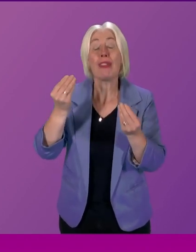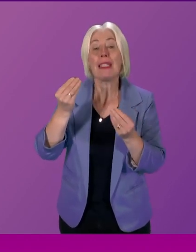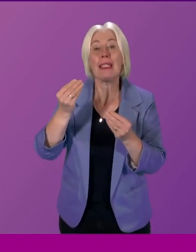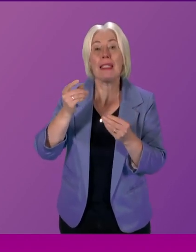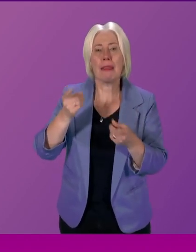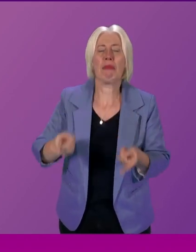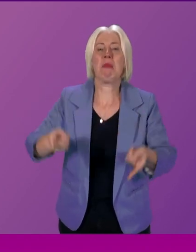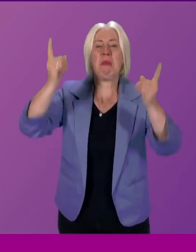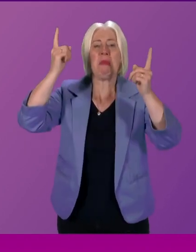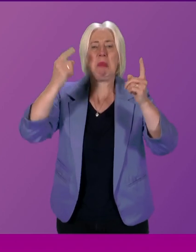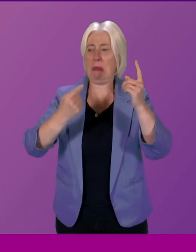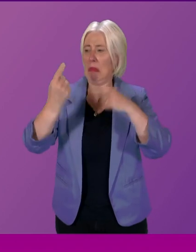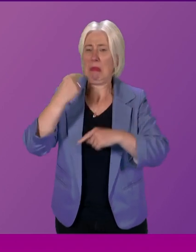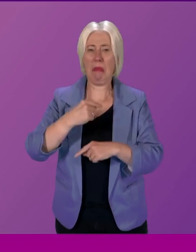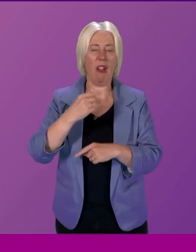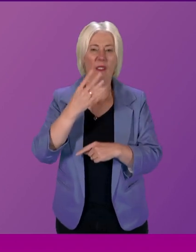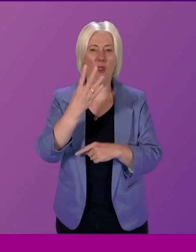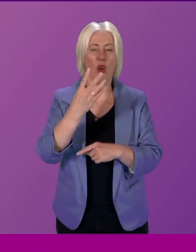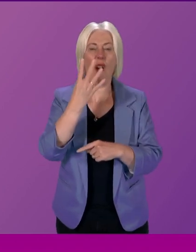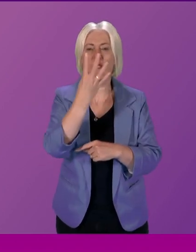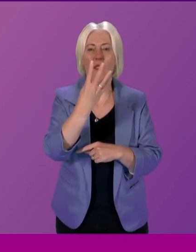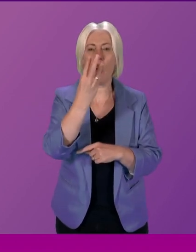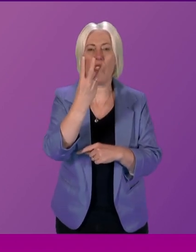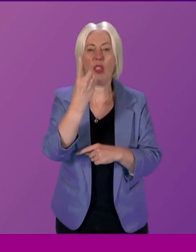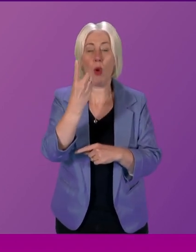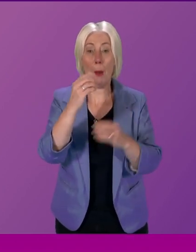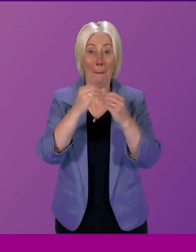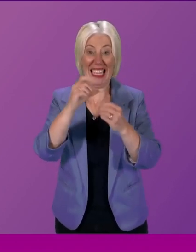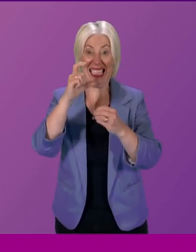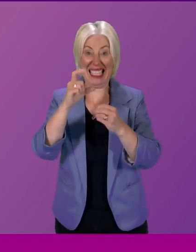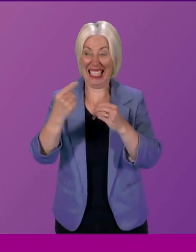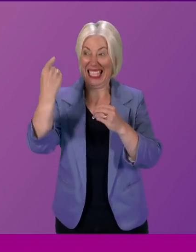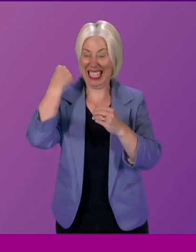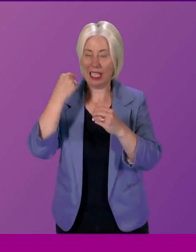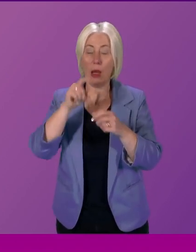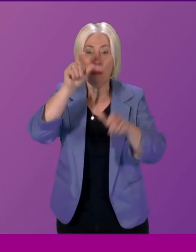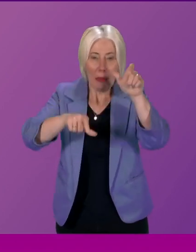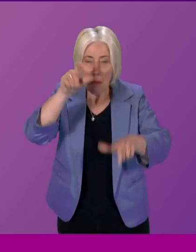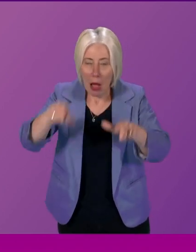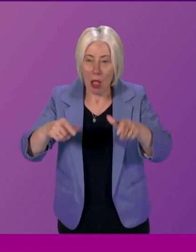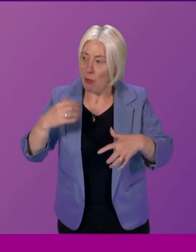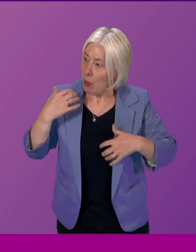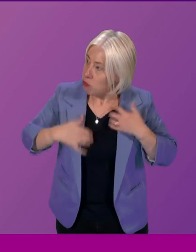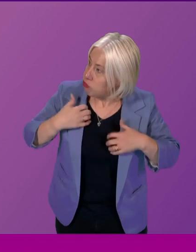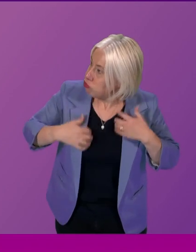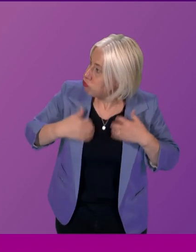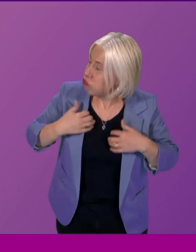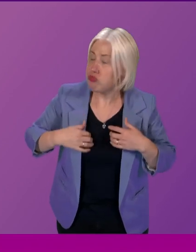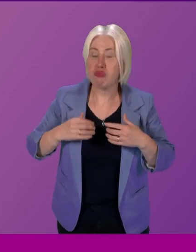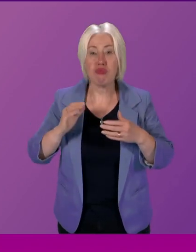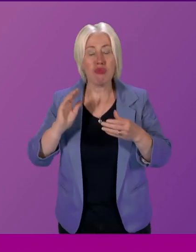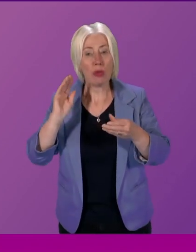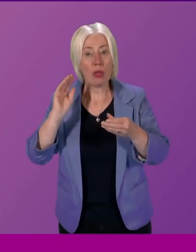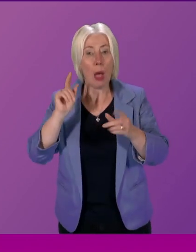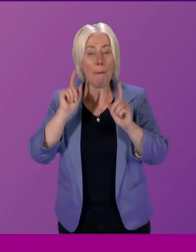in 431 BC the ideas that ordinary citizens though occupied with the pursuits of industry are still